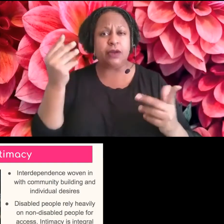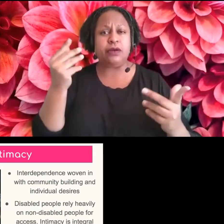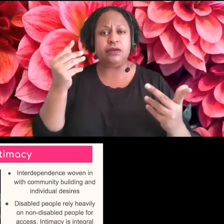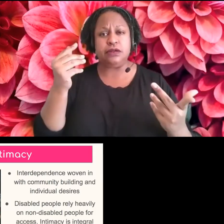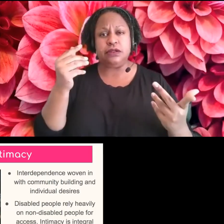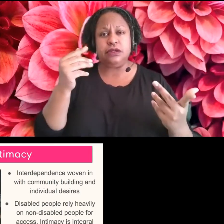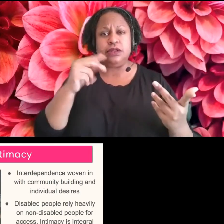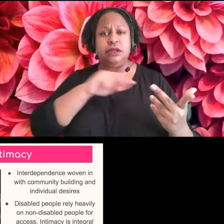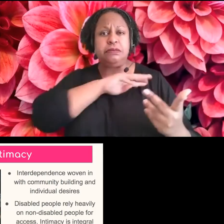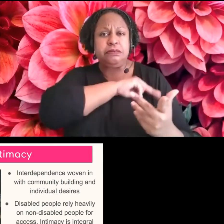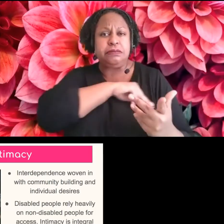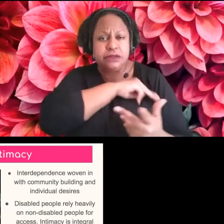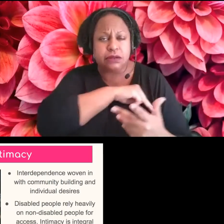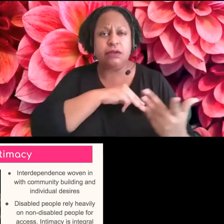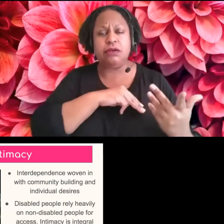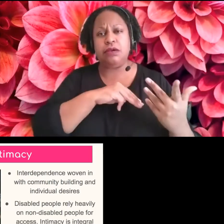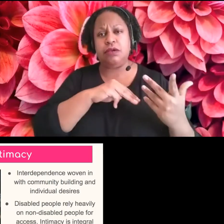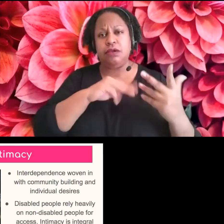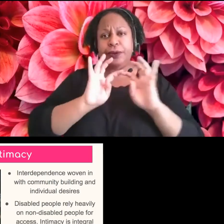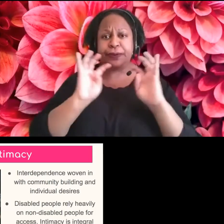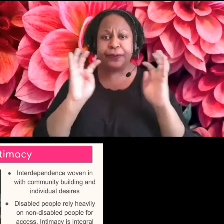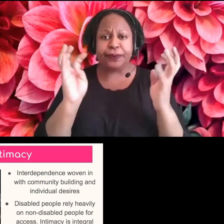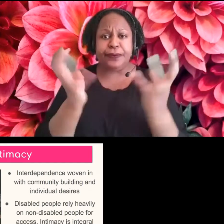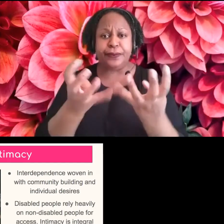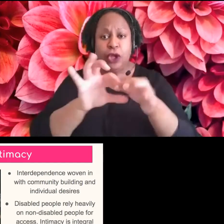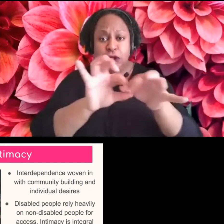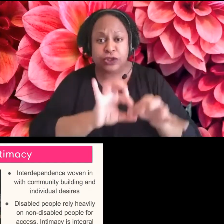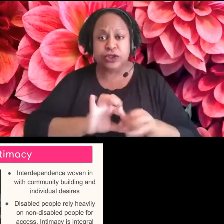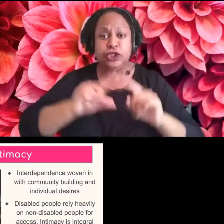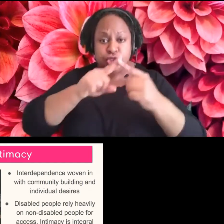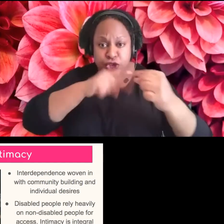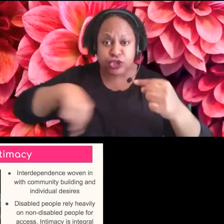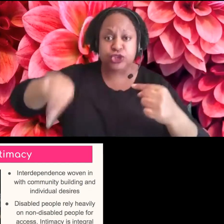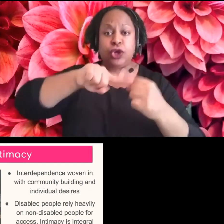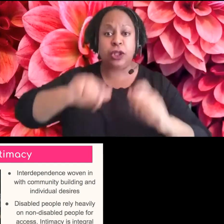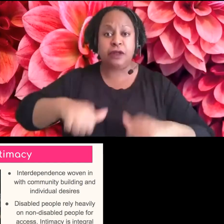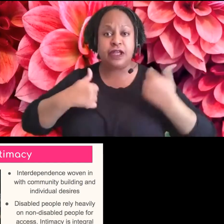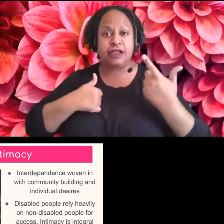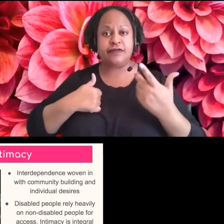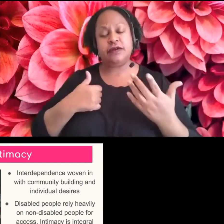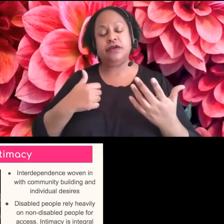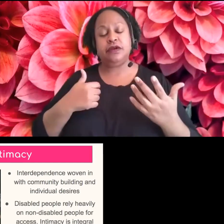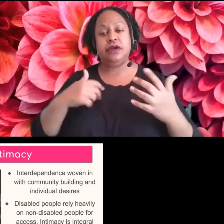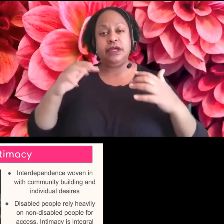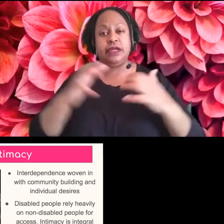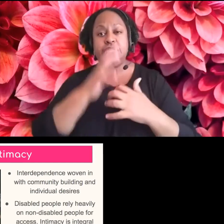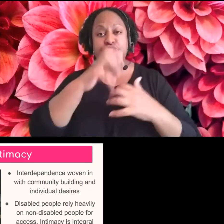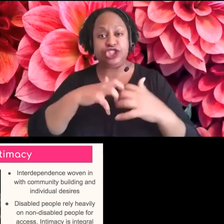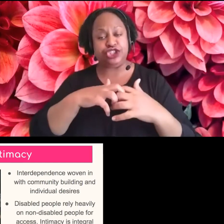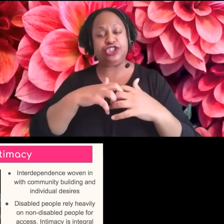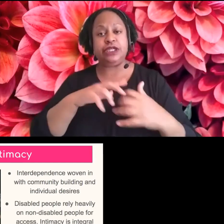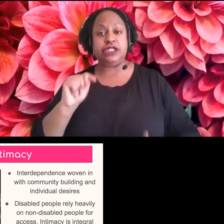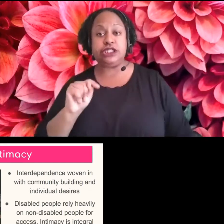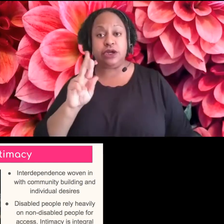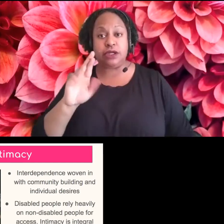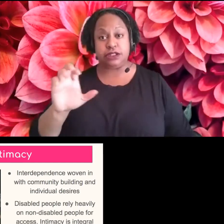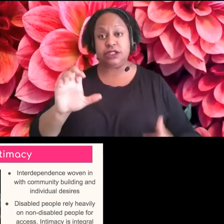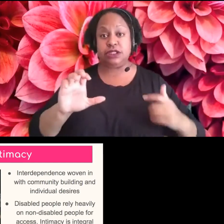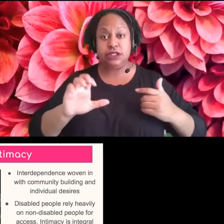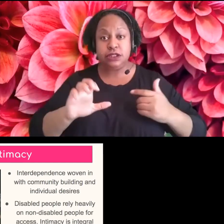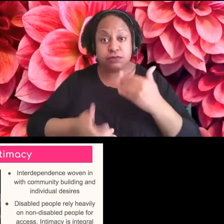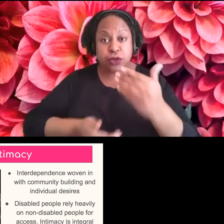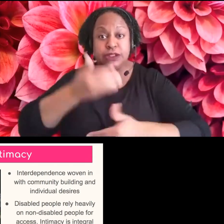reconciliation politics would have you bask in. Um, I would say it's more of this focus on daily